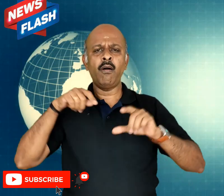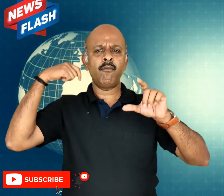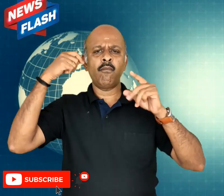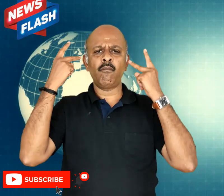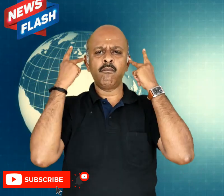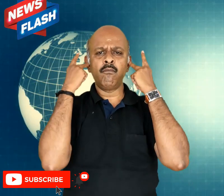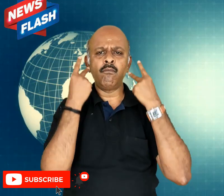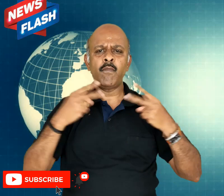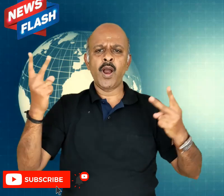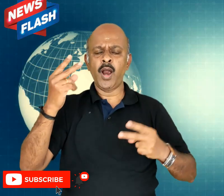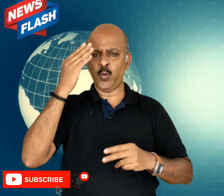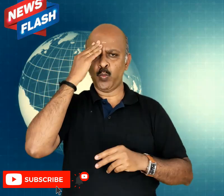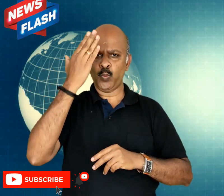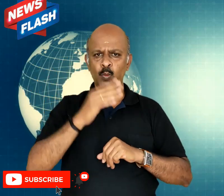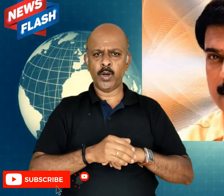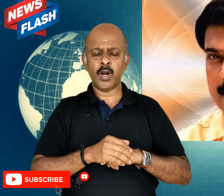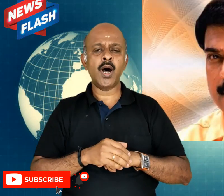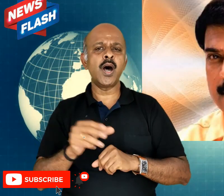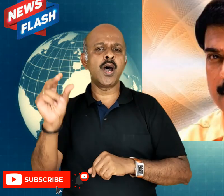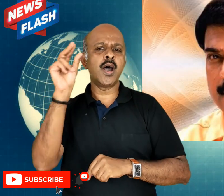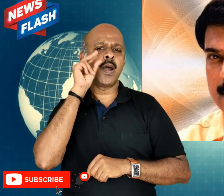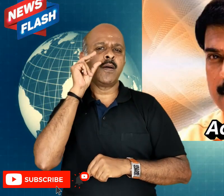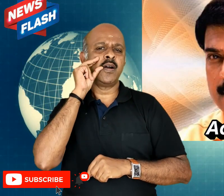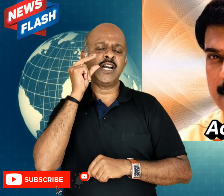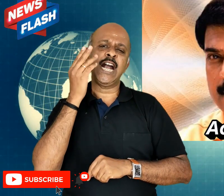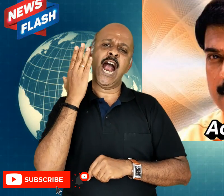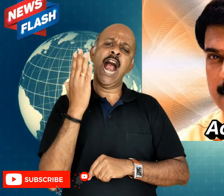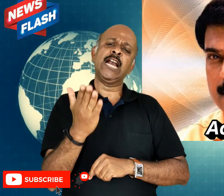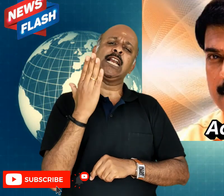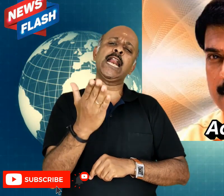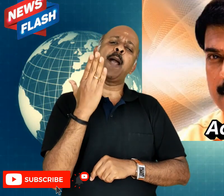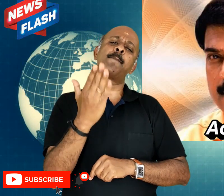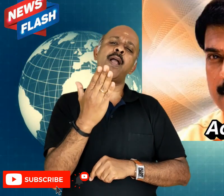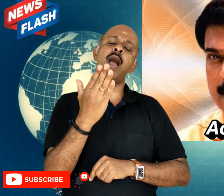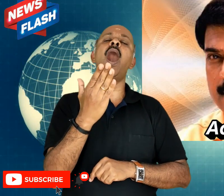This guy was born at the Alipulla district and at the village of Chandrur.